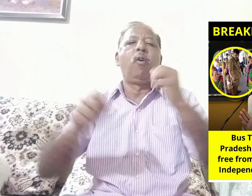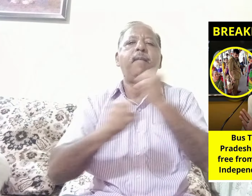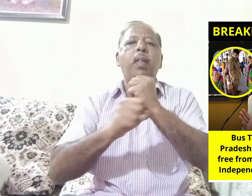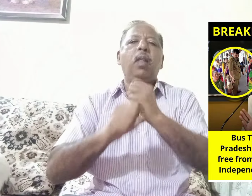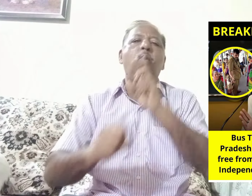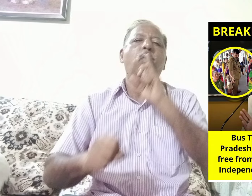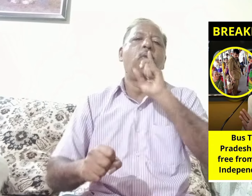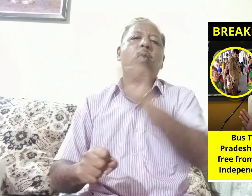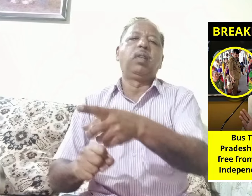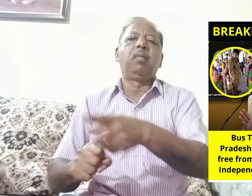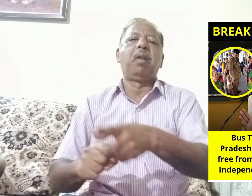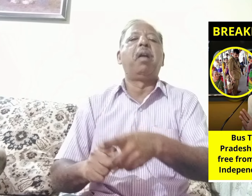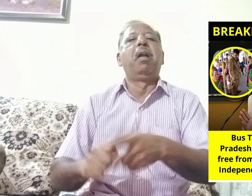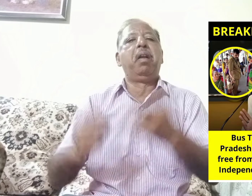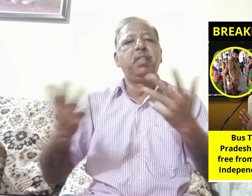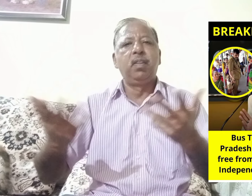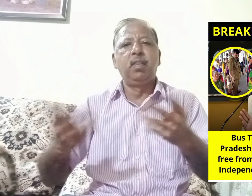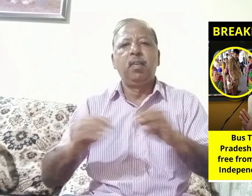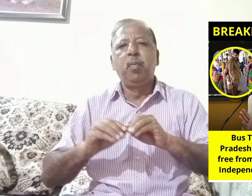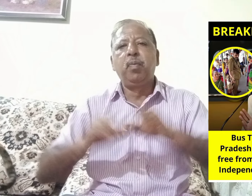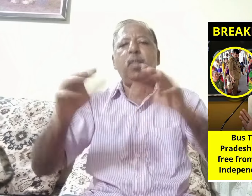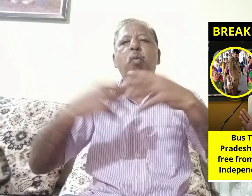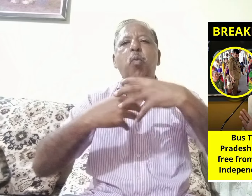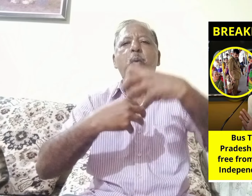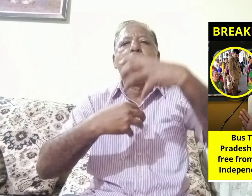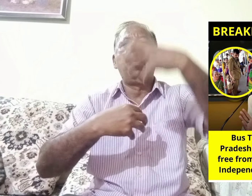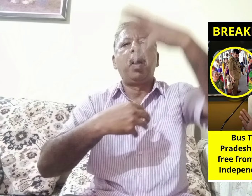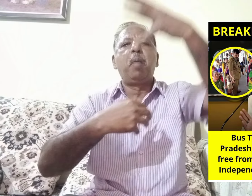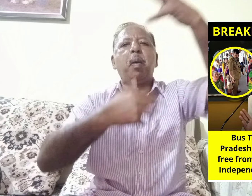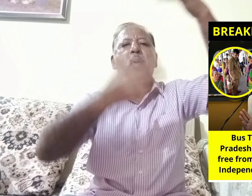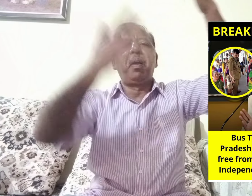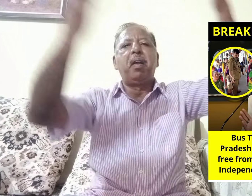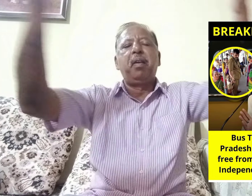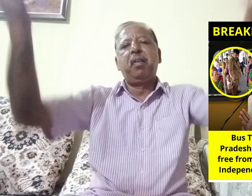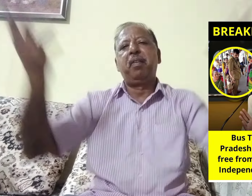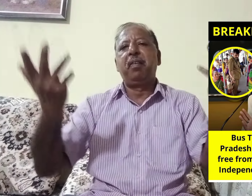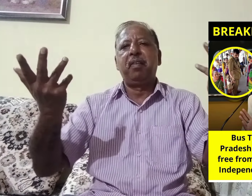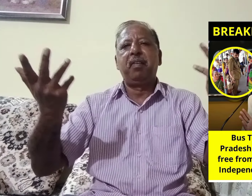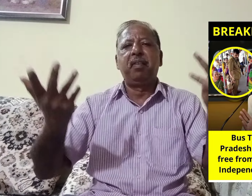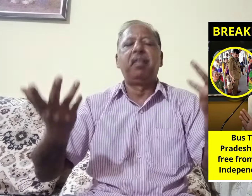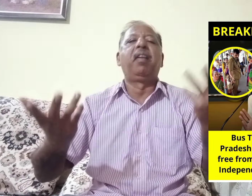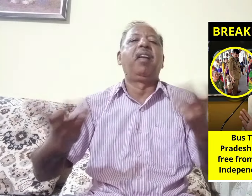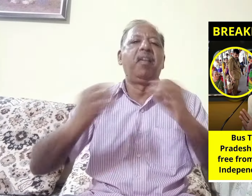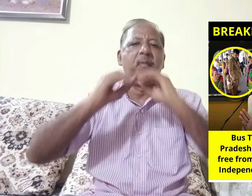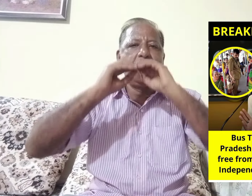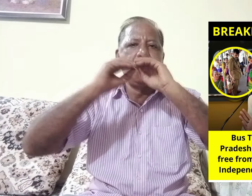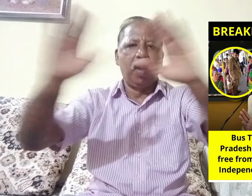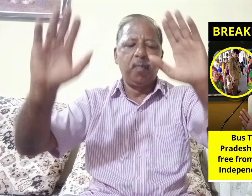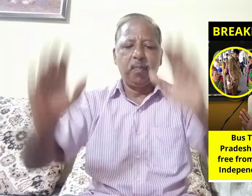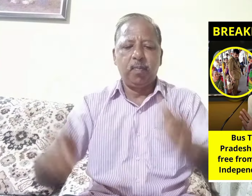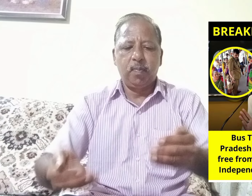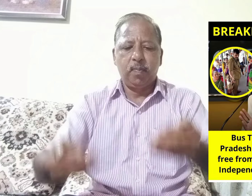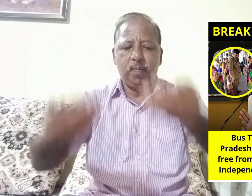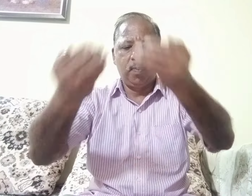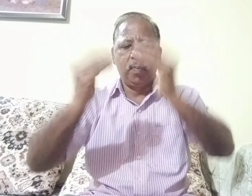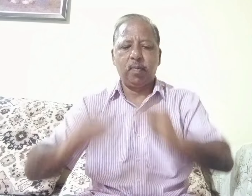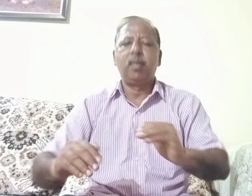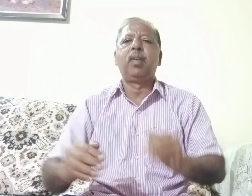like hello guys today I'm going now this is my room and my room is so I have got a static so I just want to record it